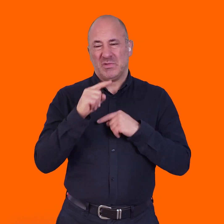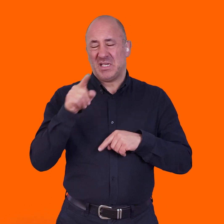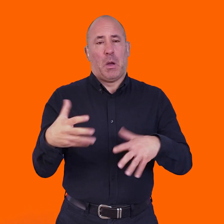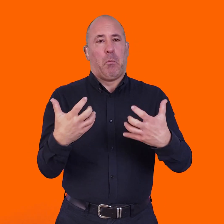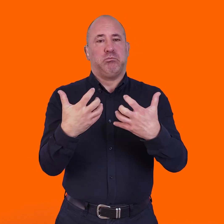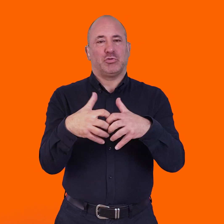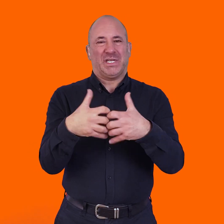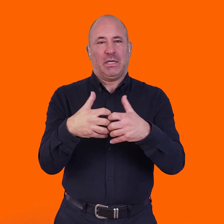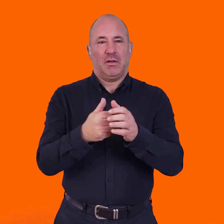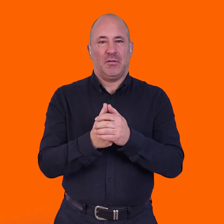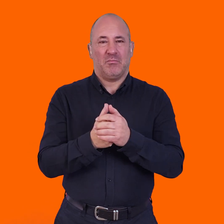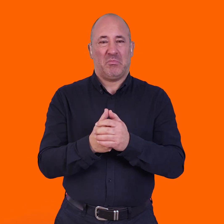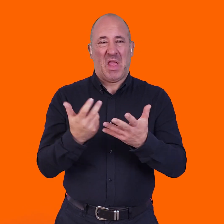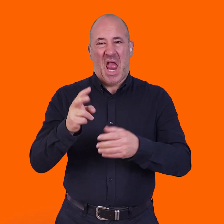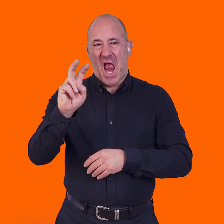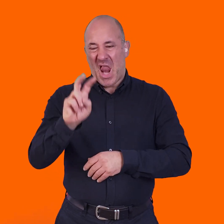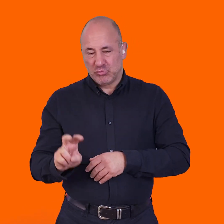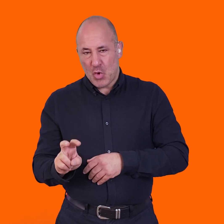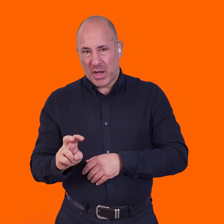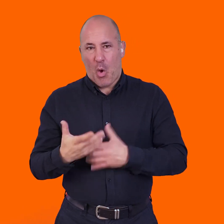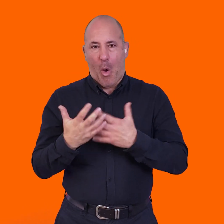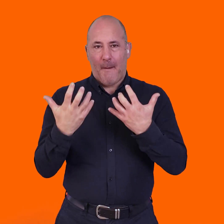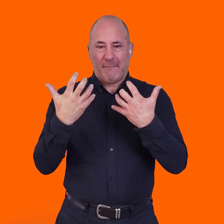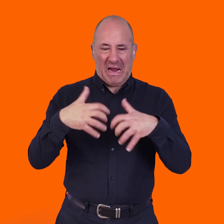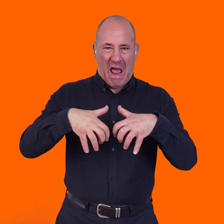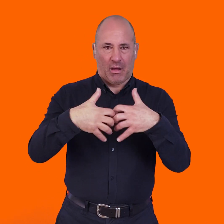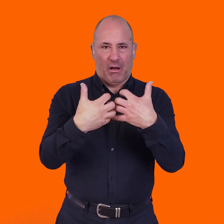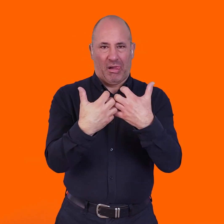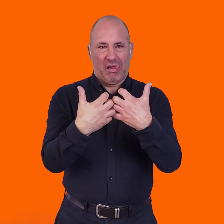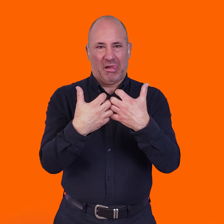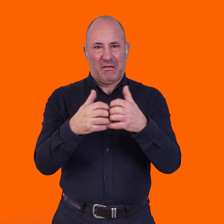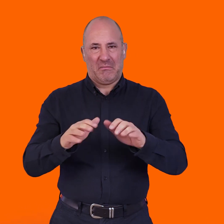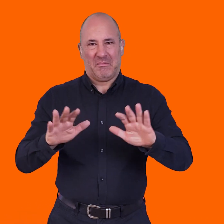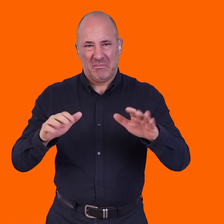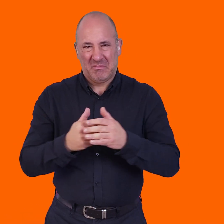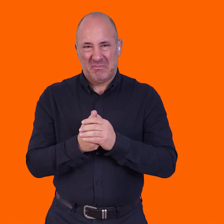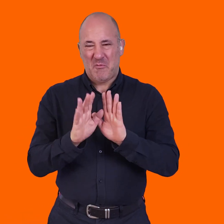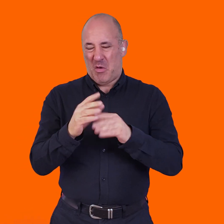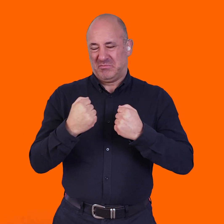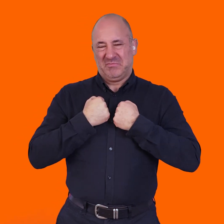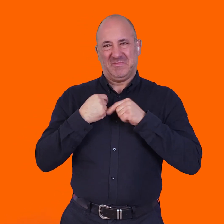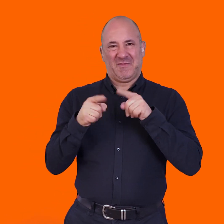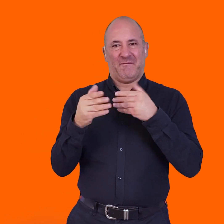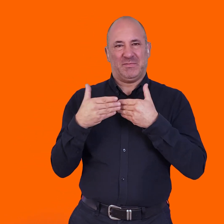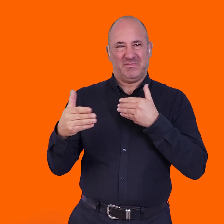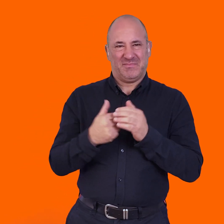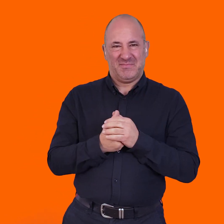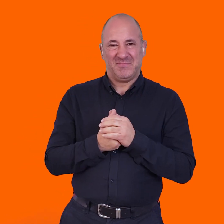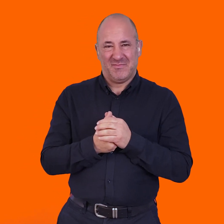And it tends to be, it's machines, it's things that are electronic or